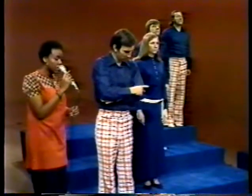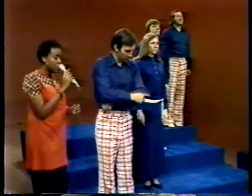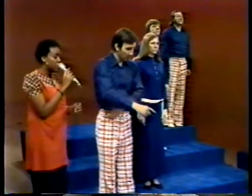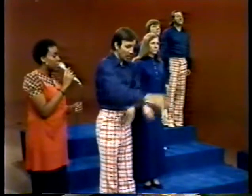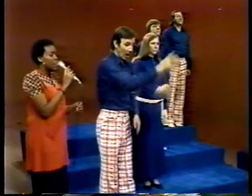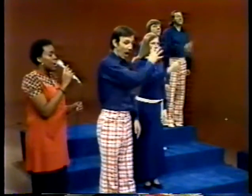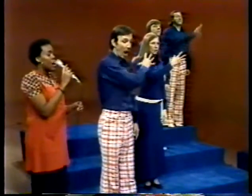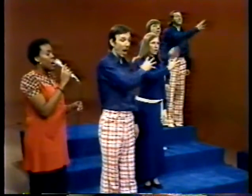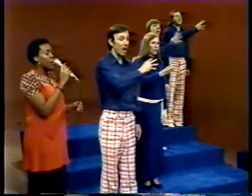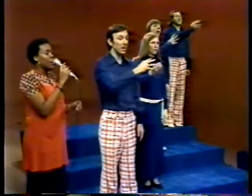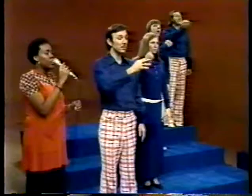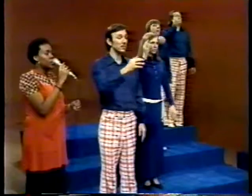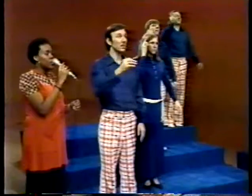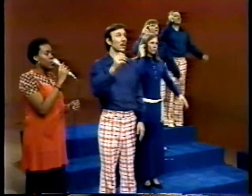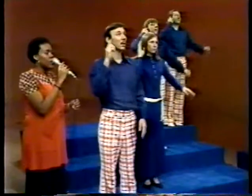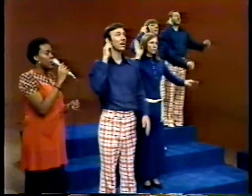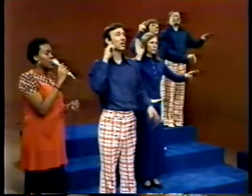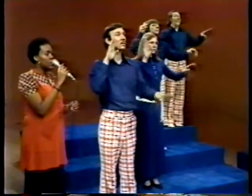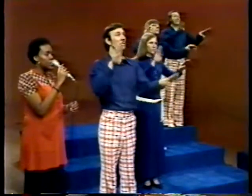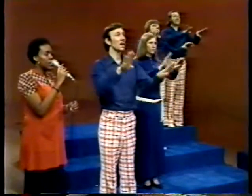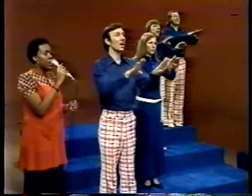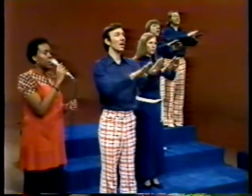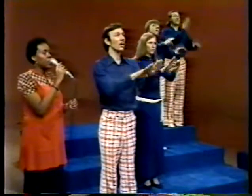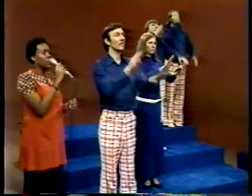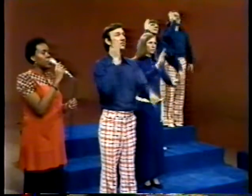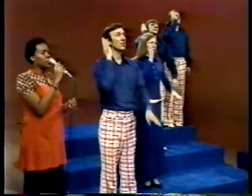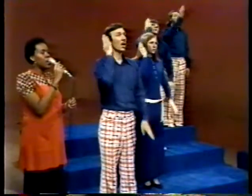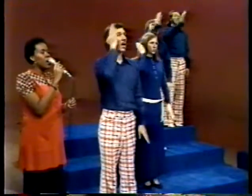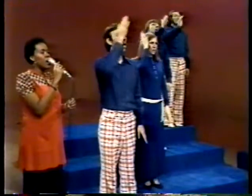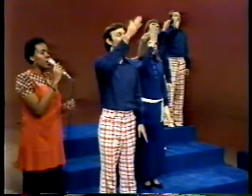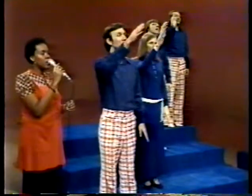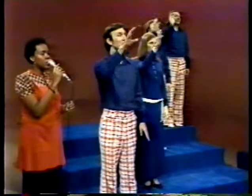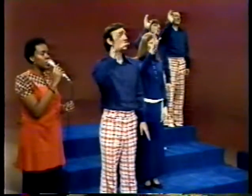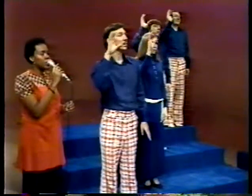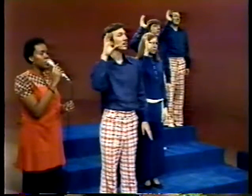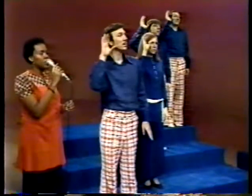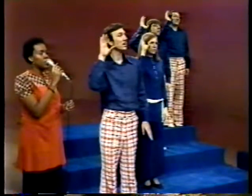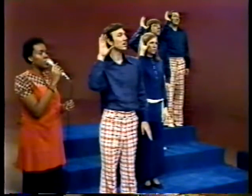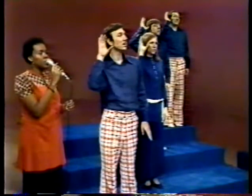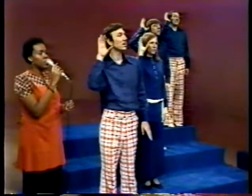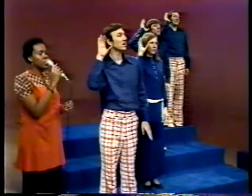And the deaf shall hear